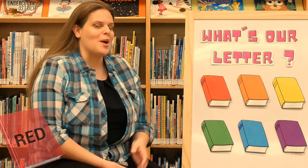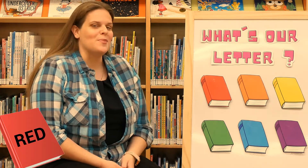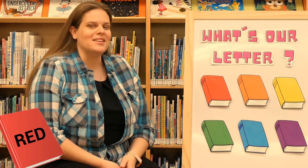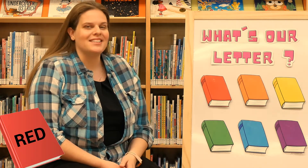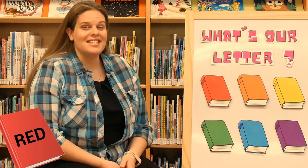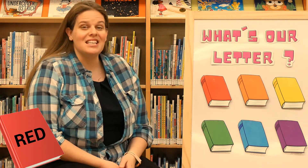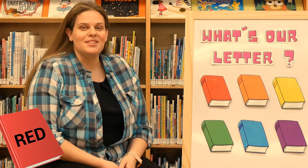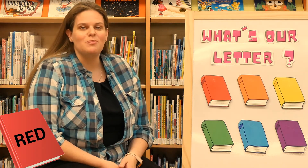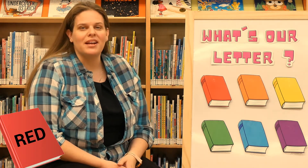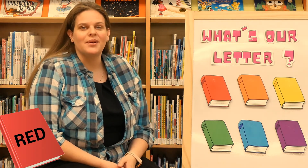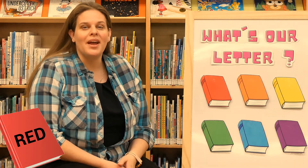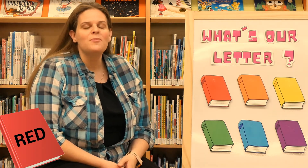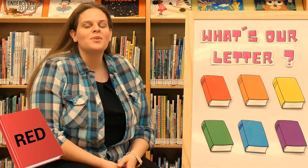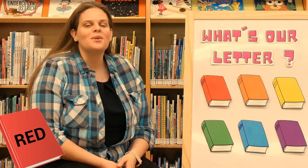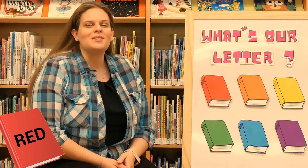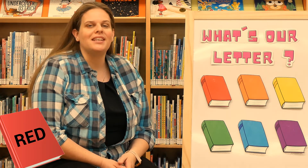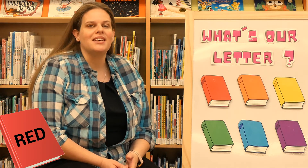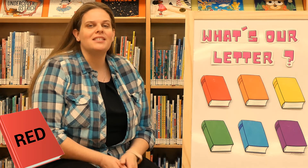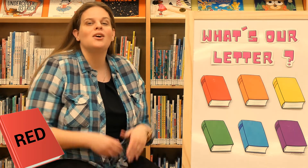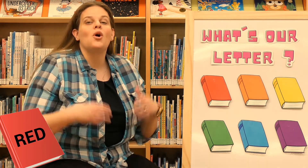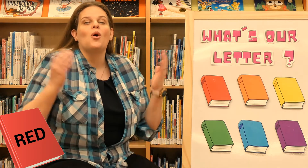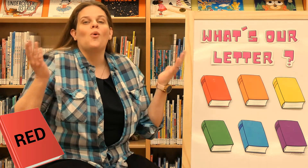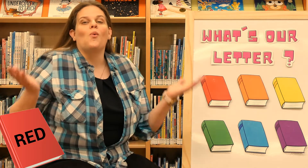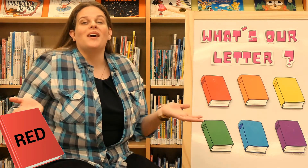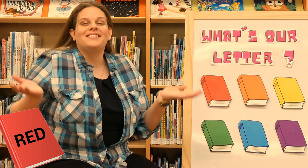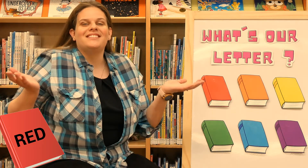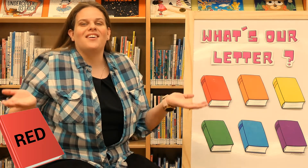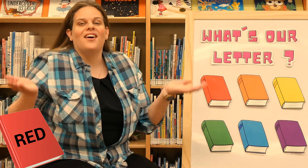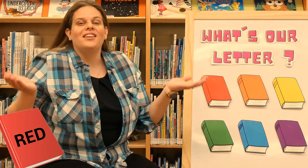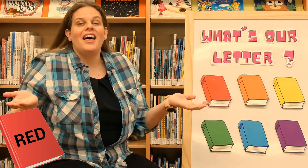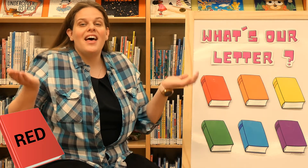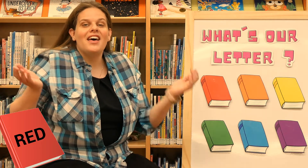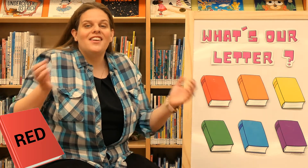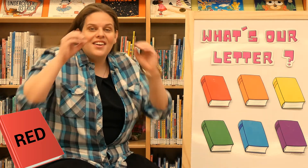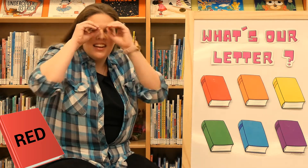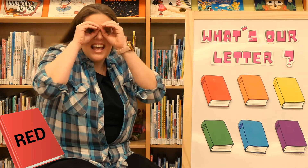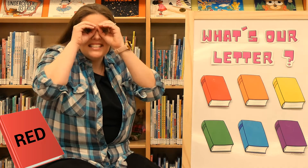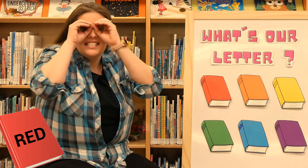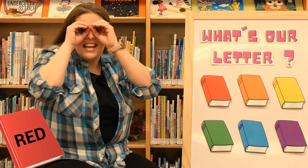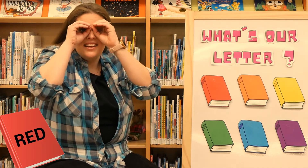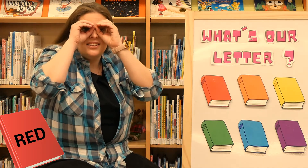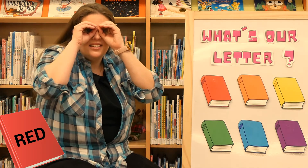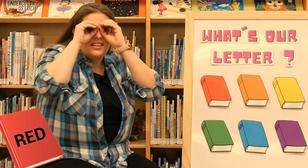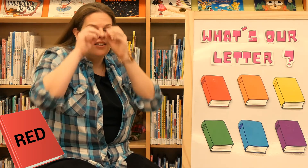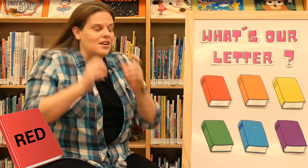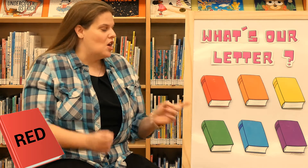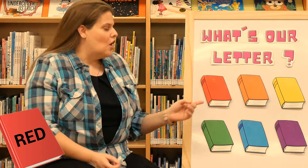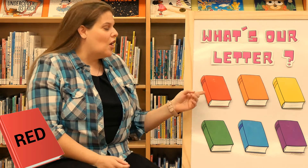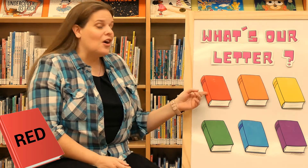red one. Let's see if it's back there, okay? It goes like this. What's our letter? Let's take a look. Are